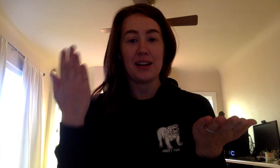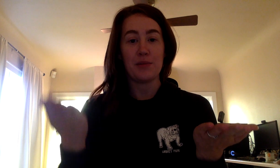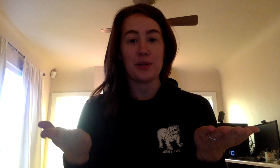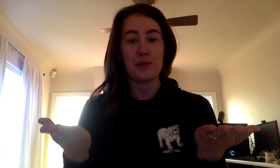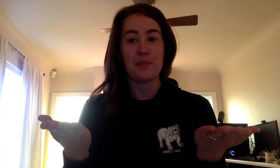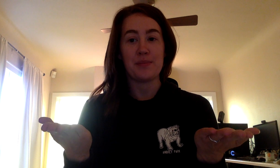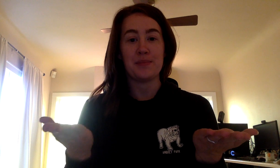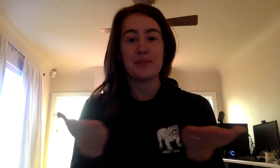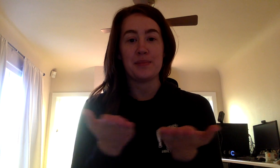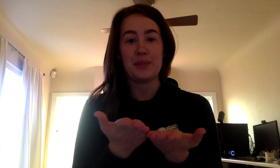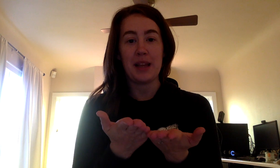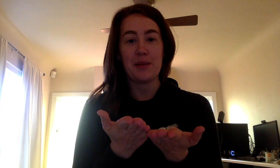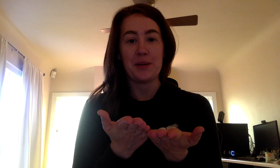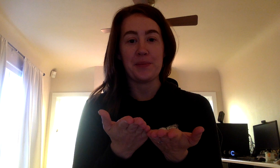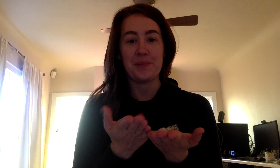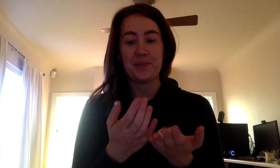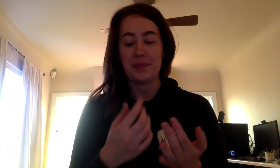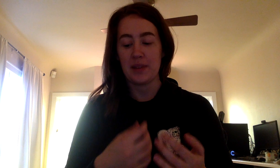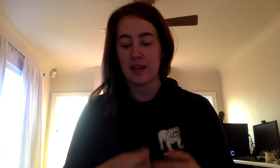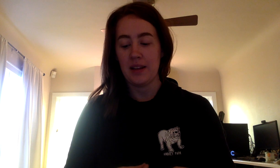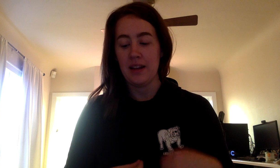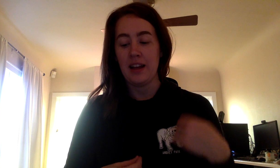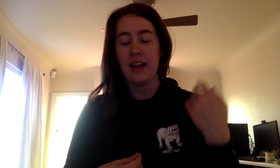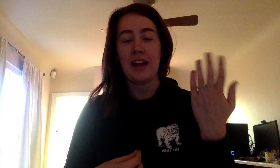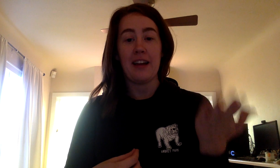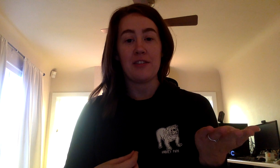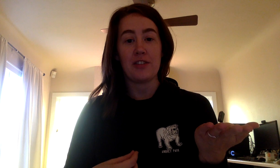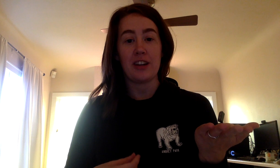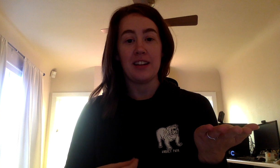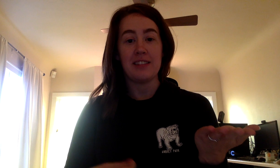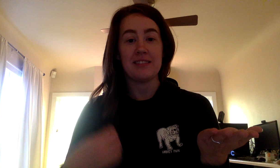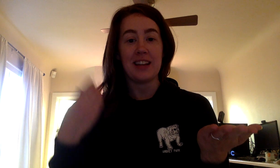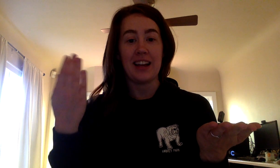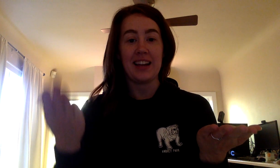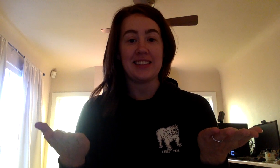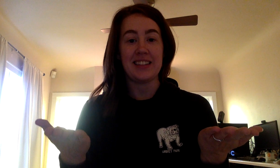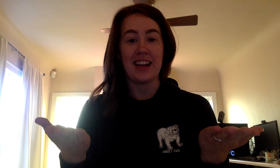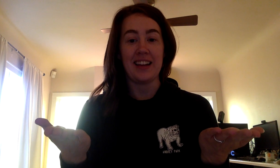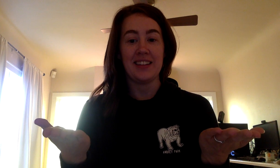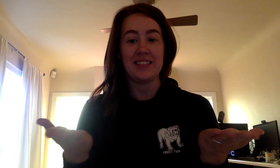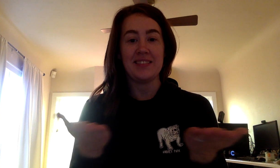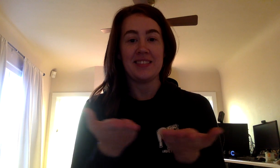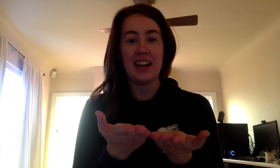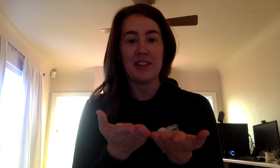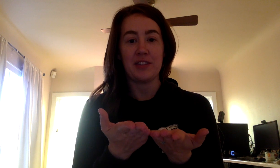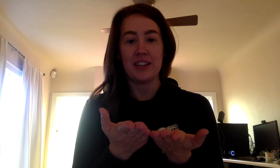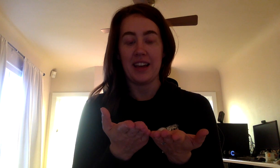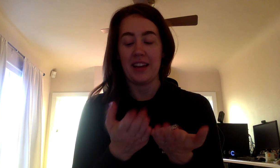add room. Playroom. Every. I add day. Every day.